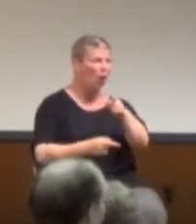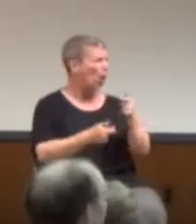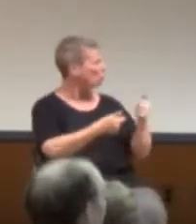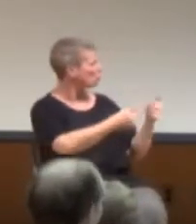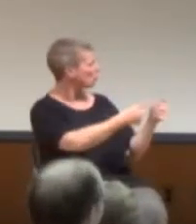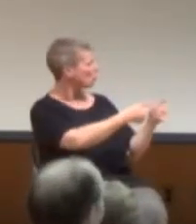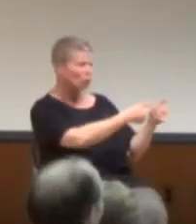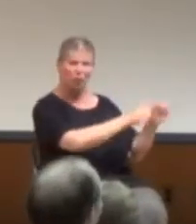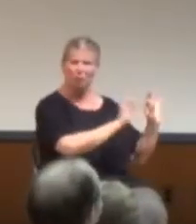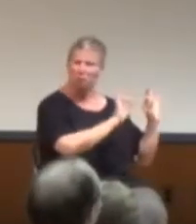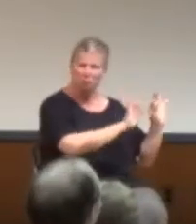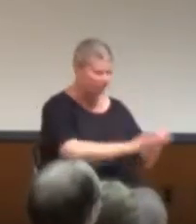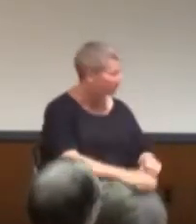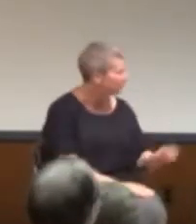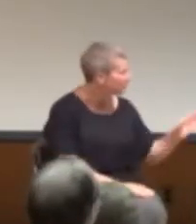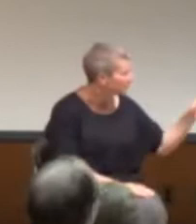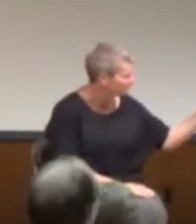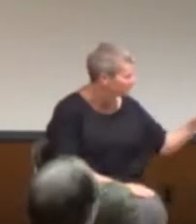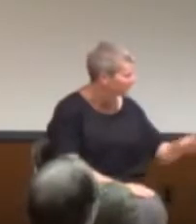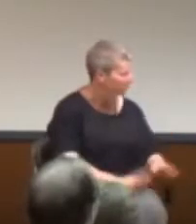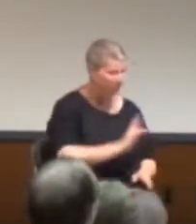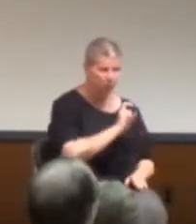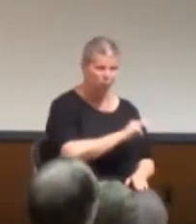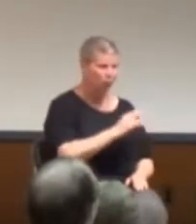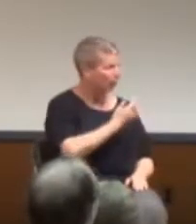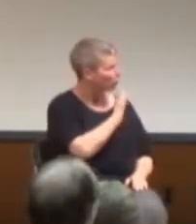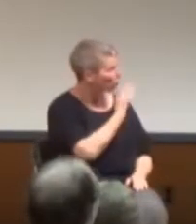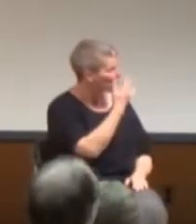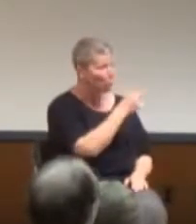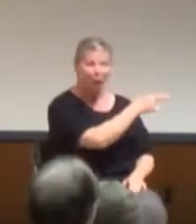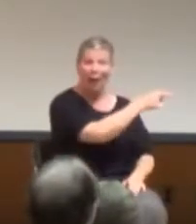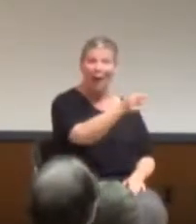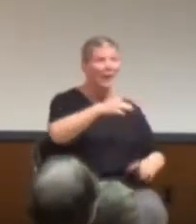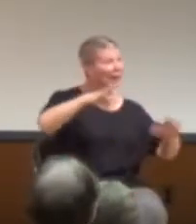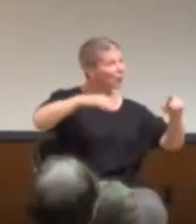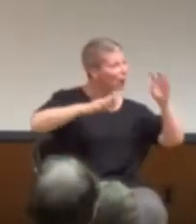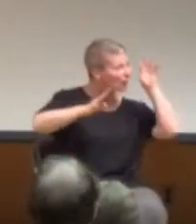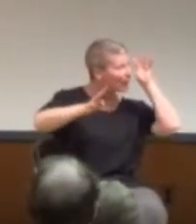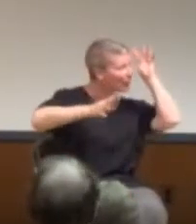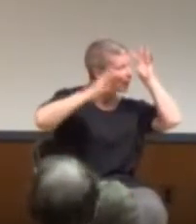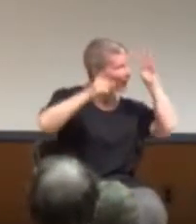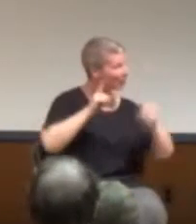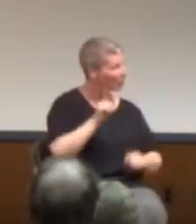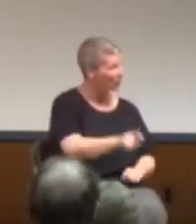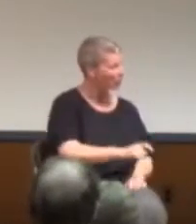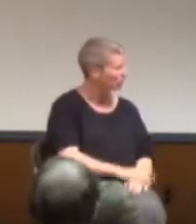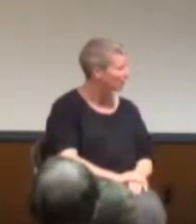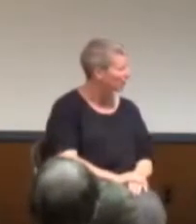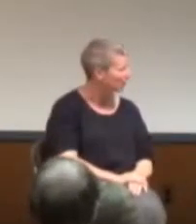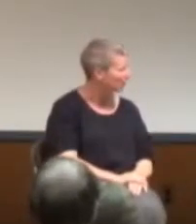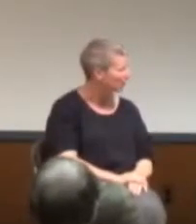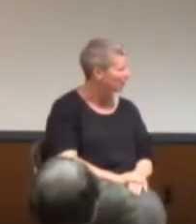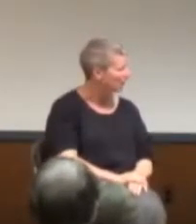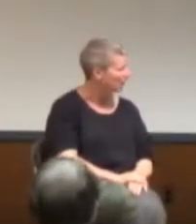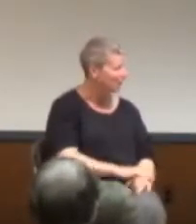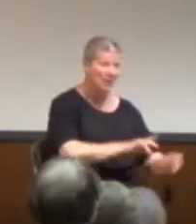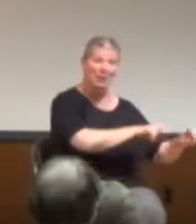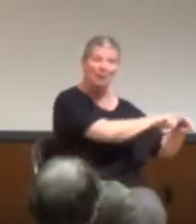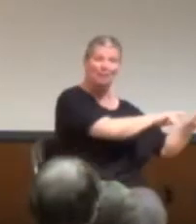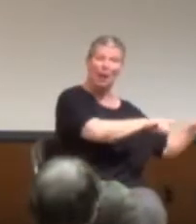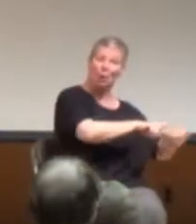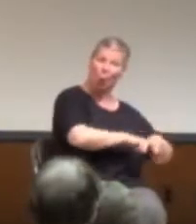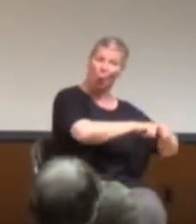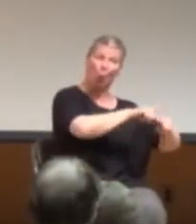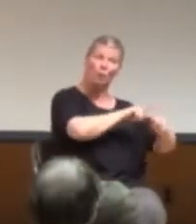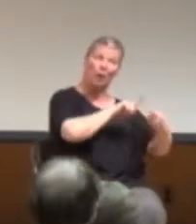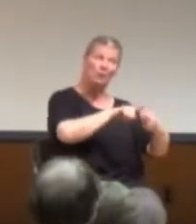Yeah. Yeah, it's good, because they can't tell the question yet. So, this panel cannot continue until you ask